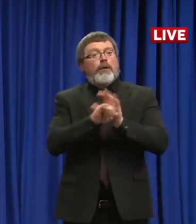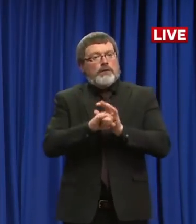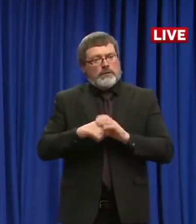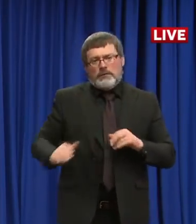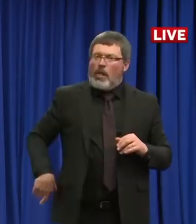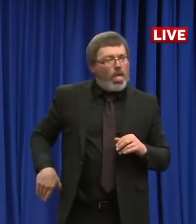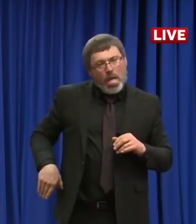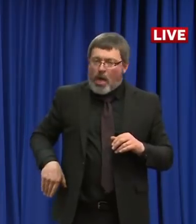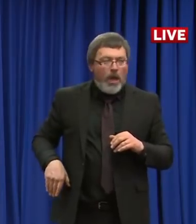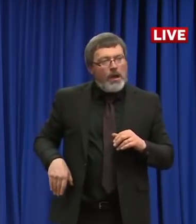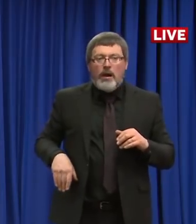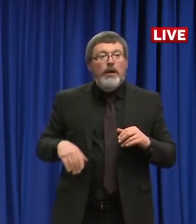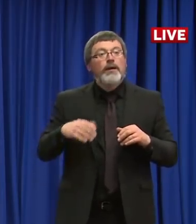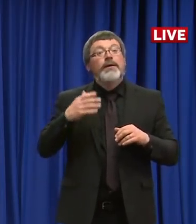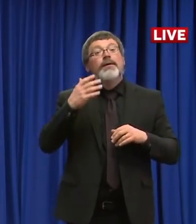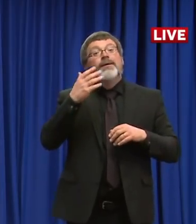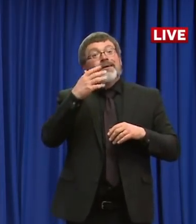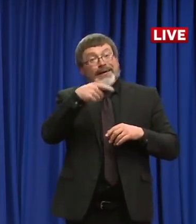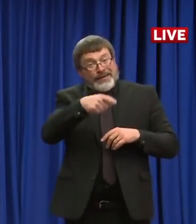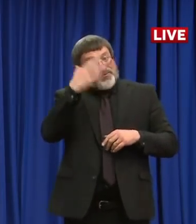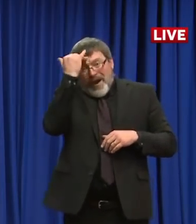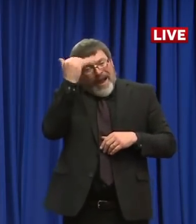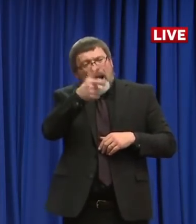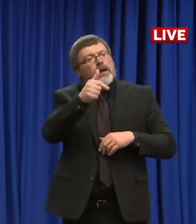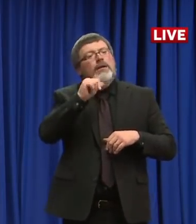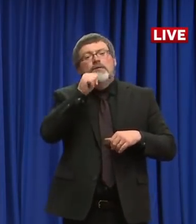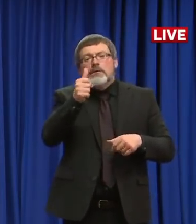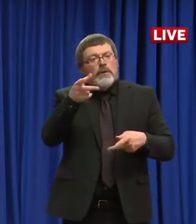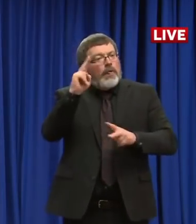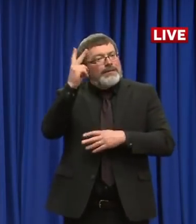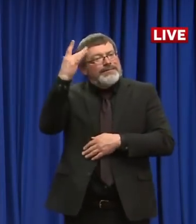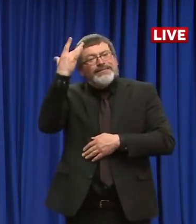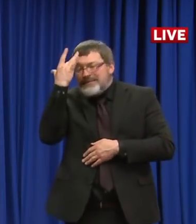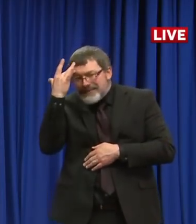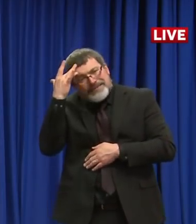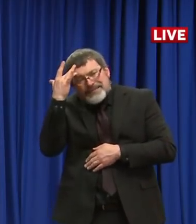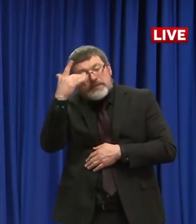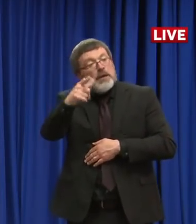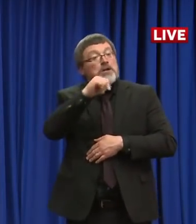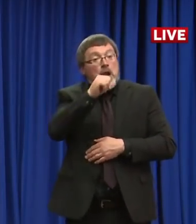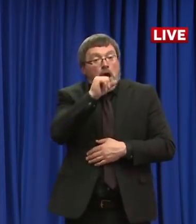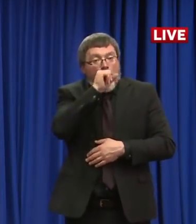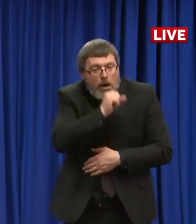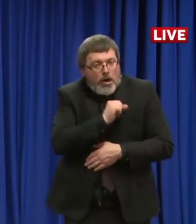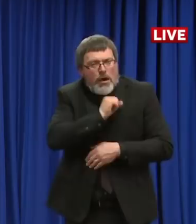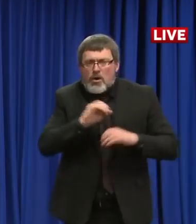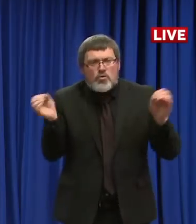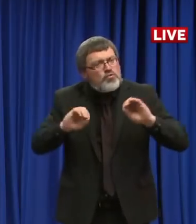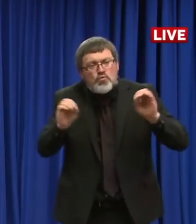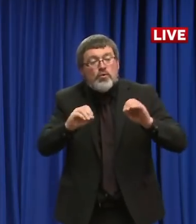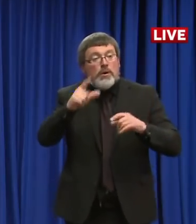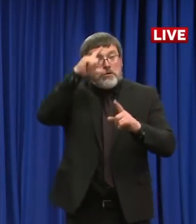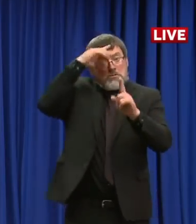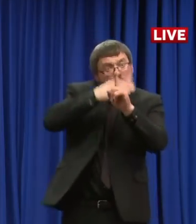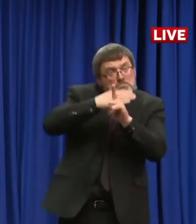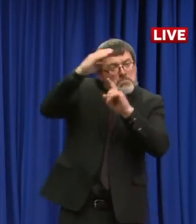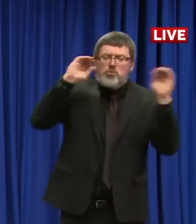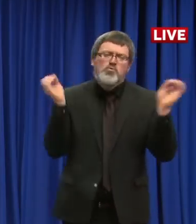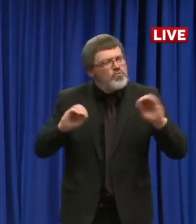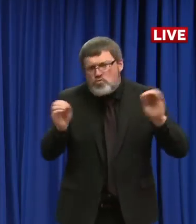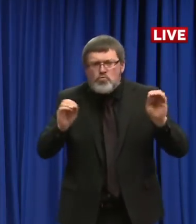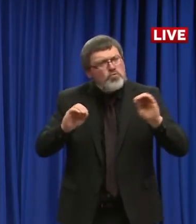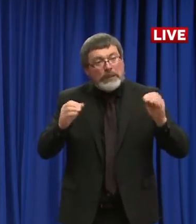require a hospitalization, you're going to go. And therefore, you're going to, for lack of better term, get in the system and be identified as someone that has symptomatic,